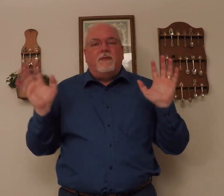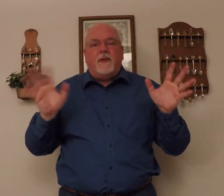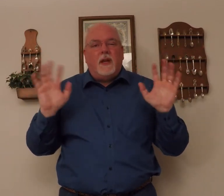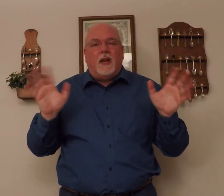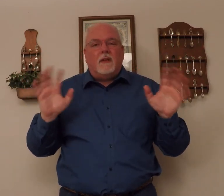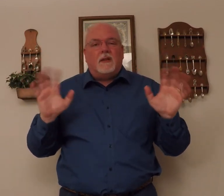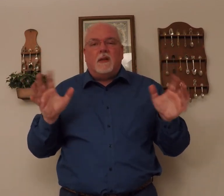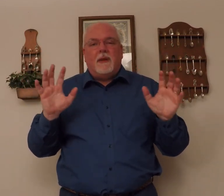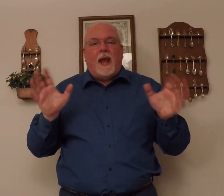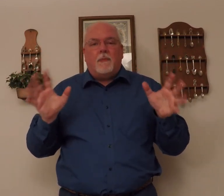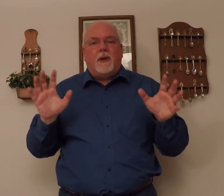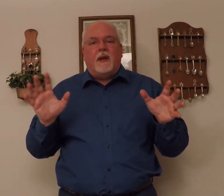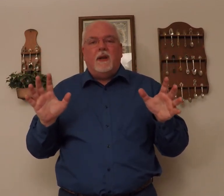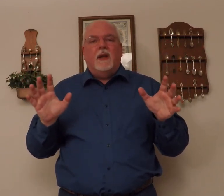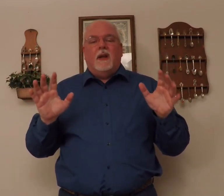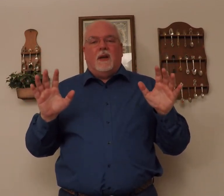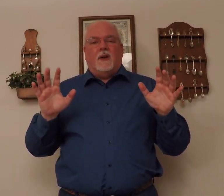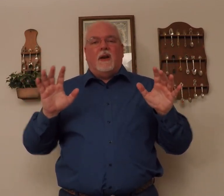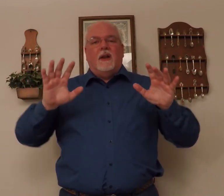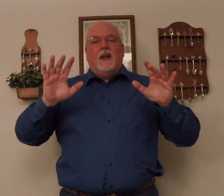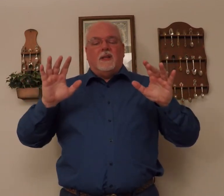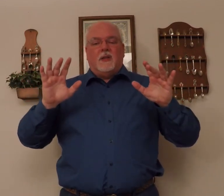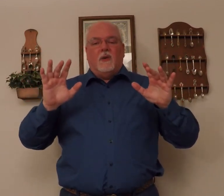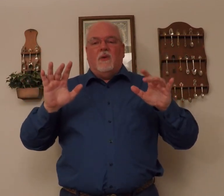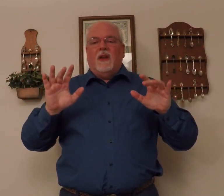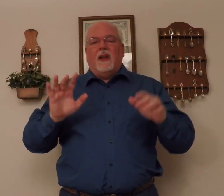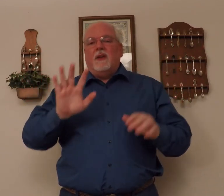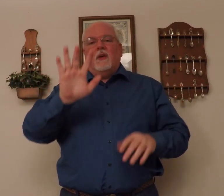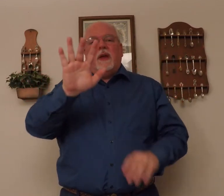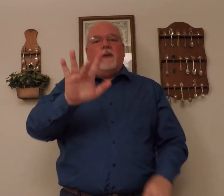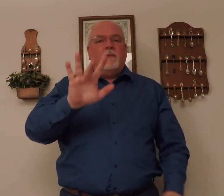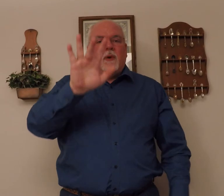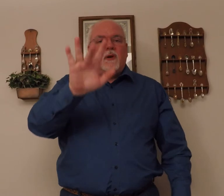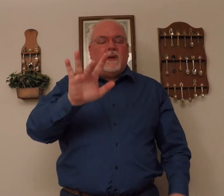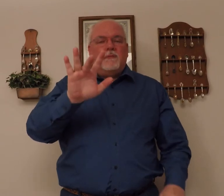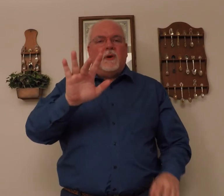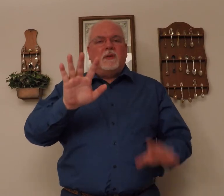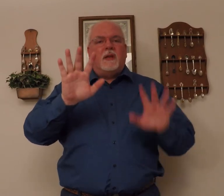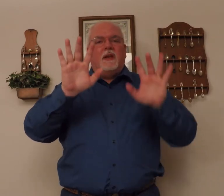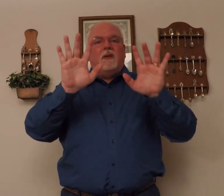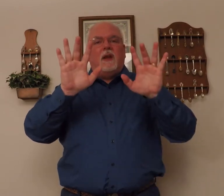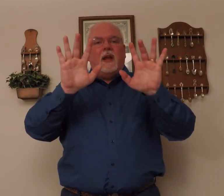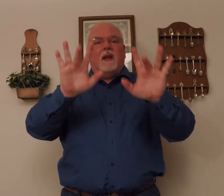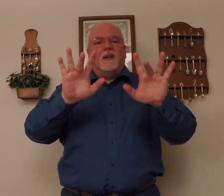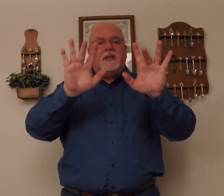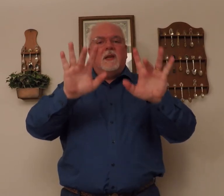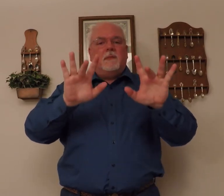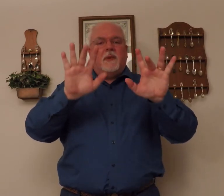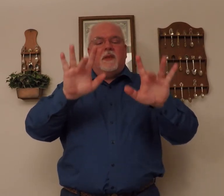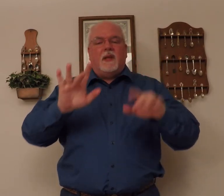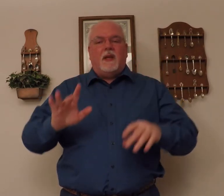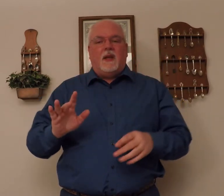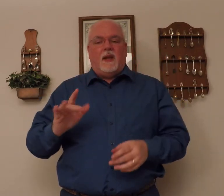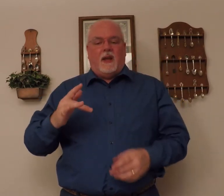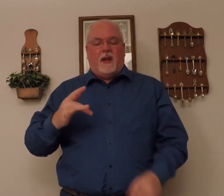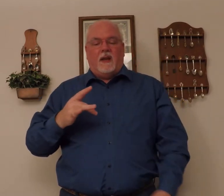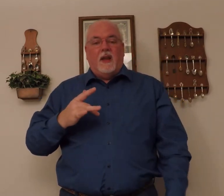feeling that's going be happening. All right? So, you know, you have mercy, and sympathy, and